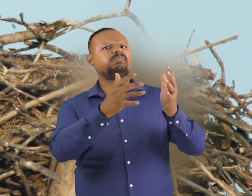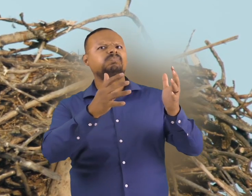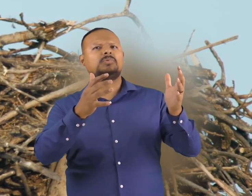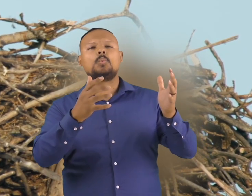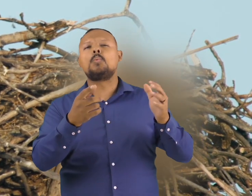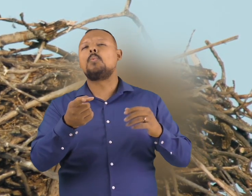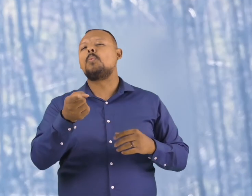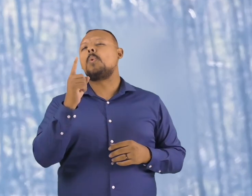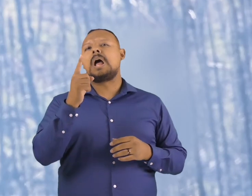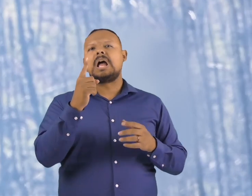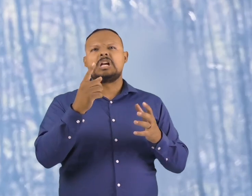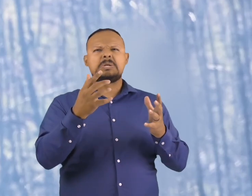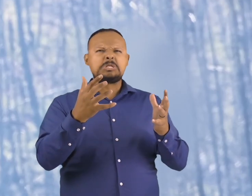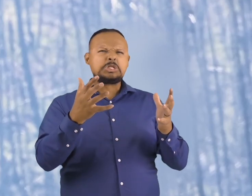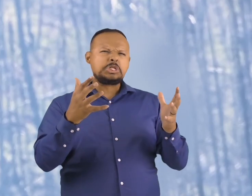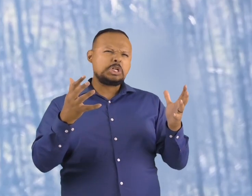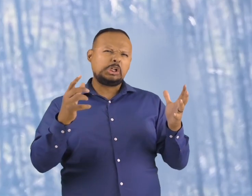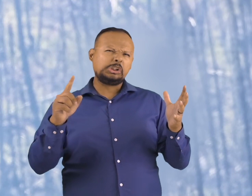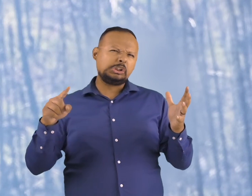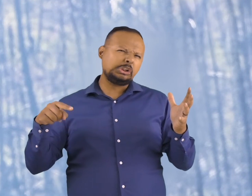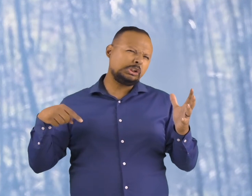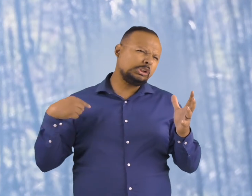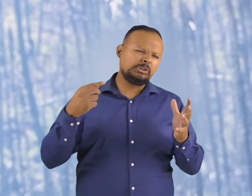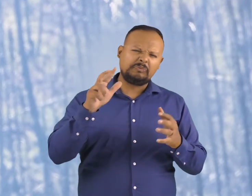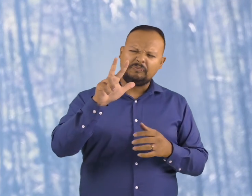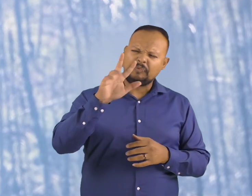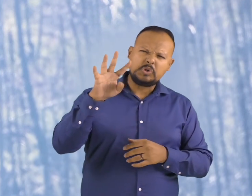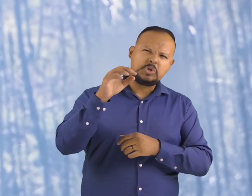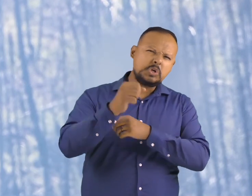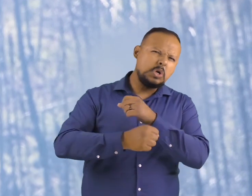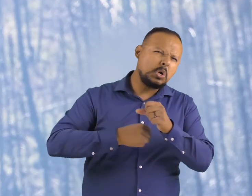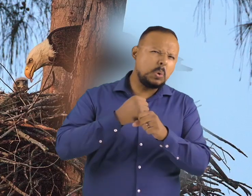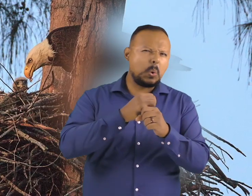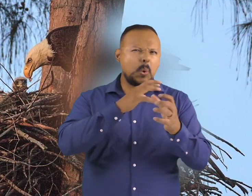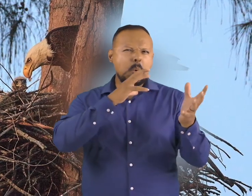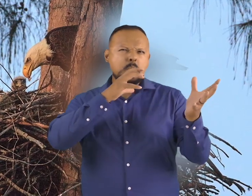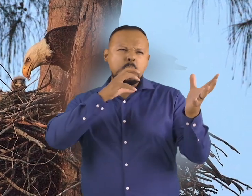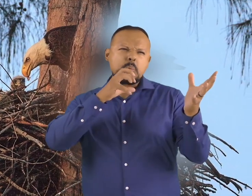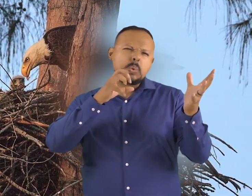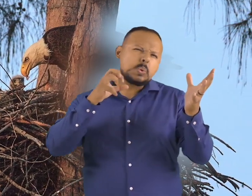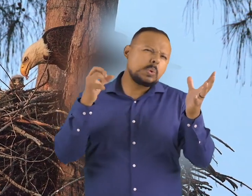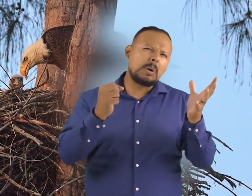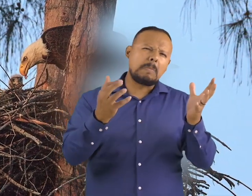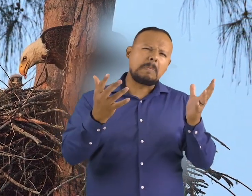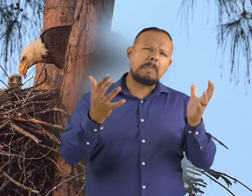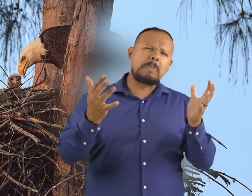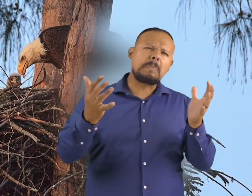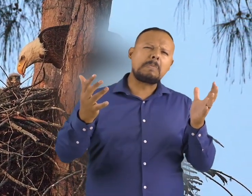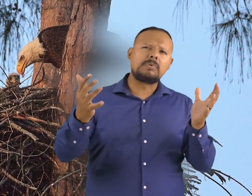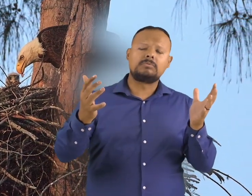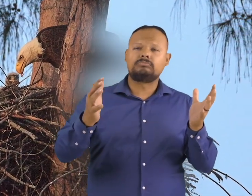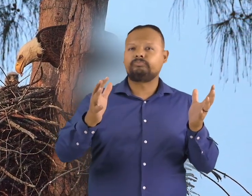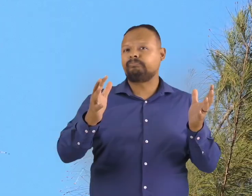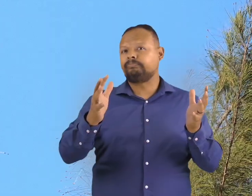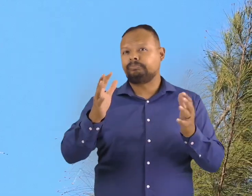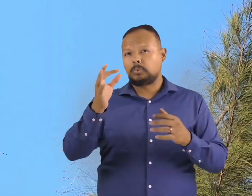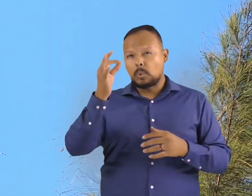nest had been used for over 34 years and weighed over 2 tons, almost